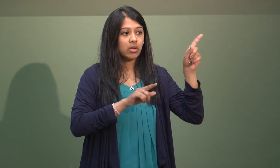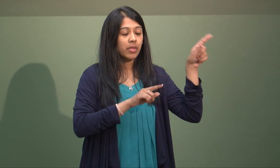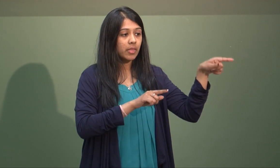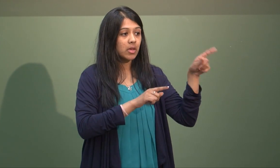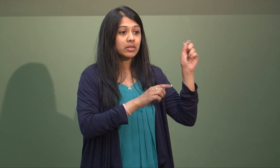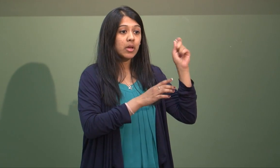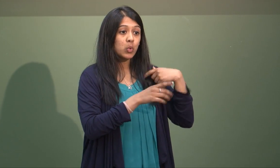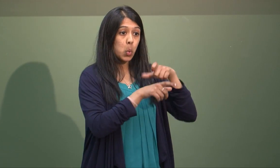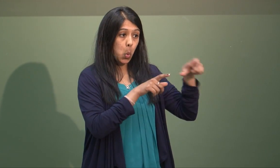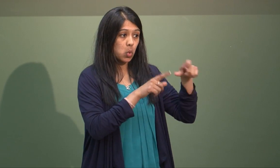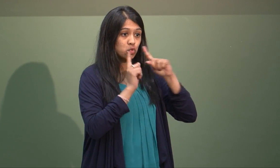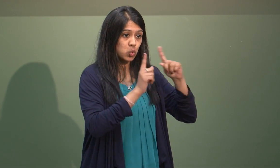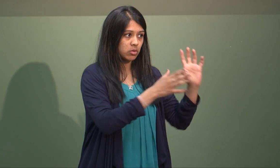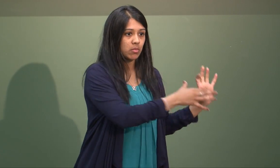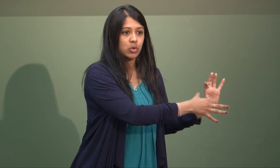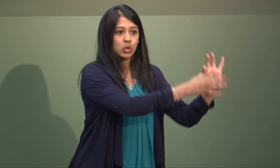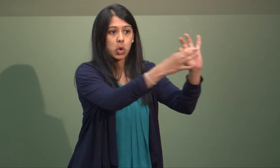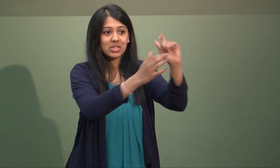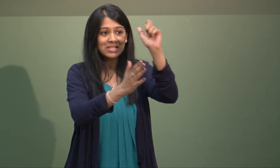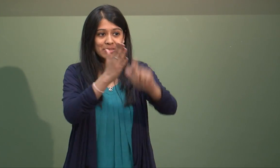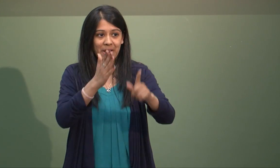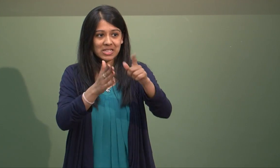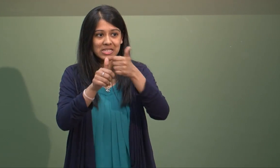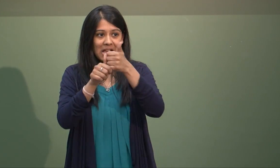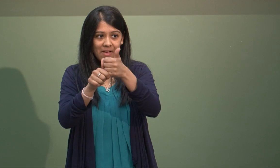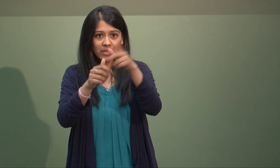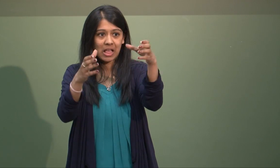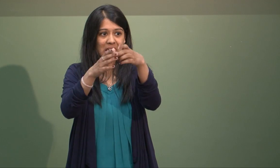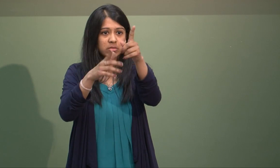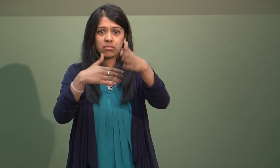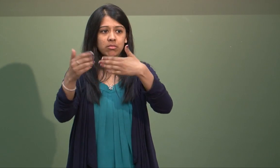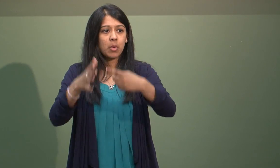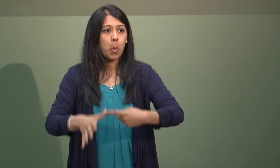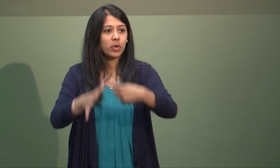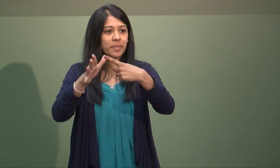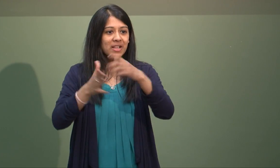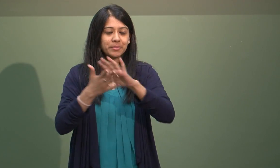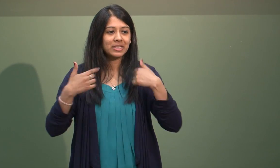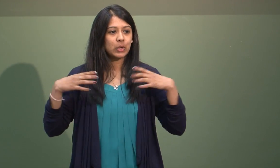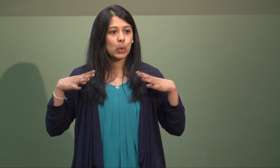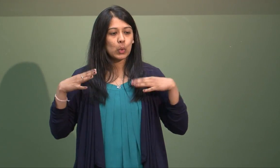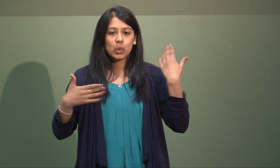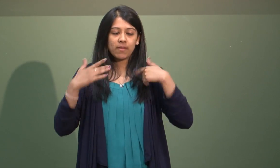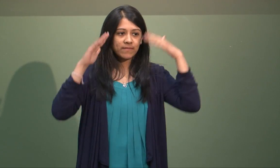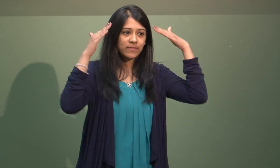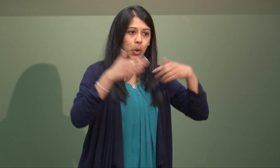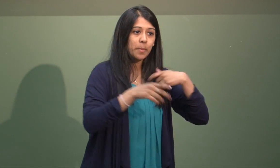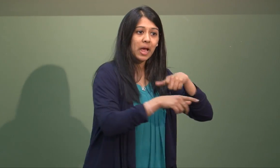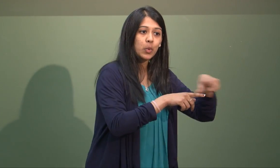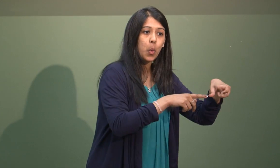but the course tutor was the person who linked with the disability officer. So it meant that I didn't have that